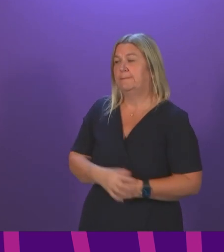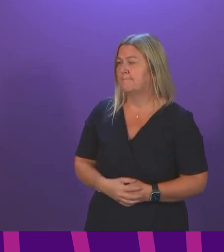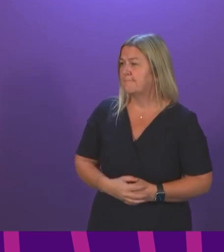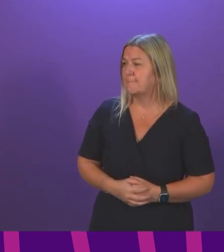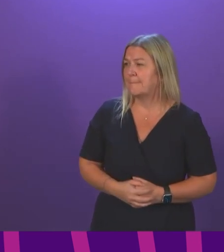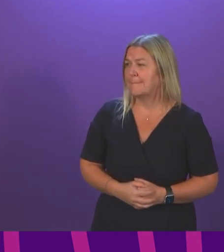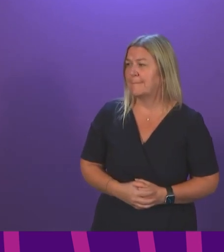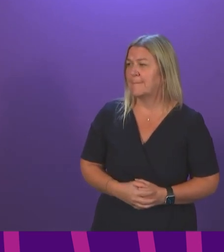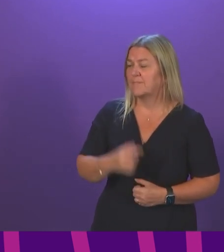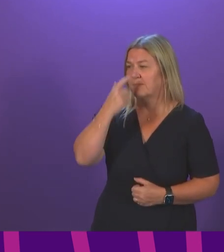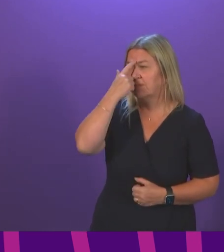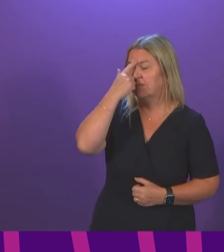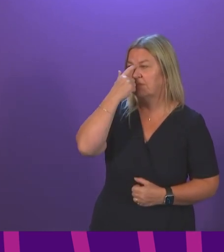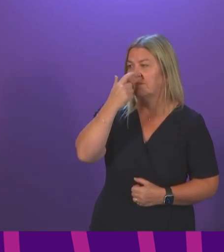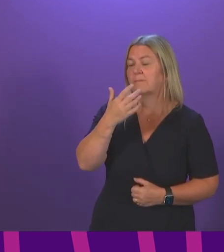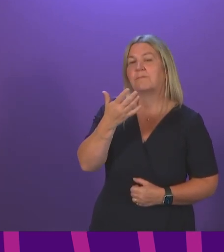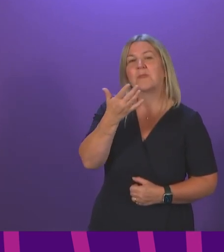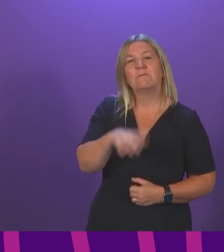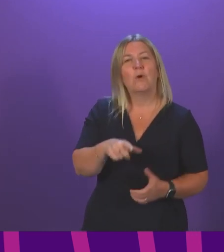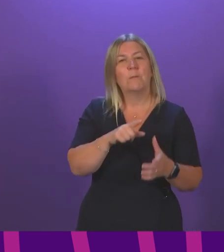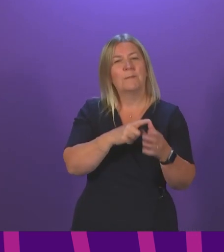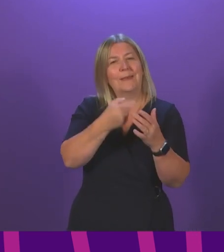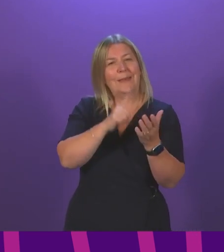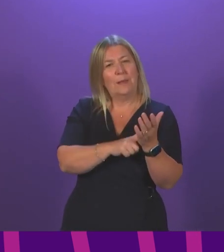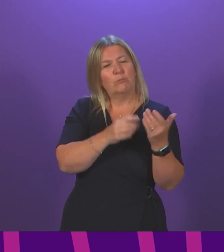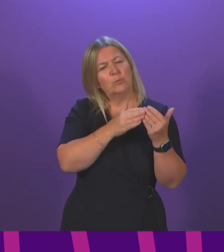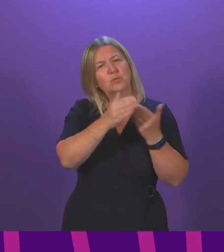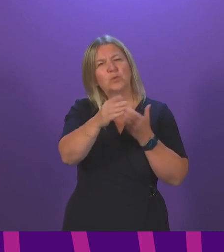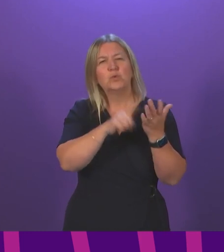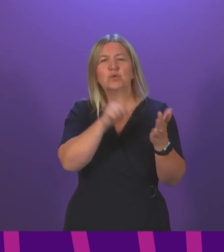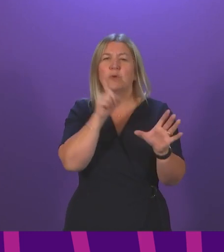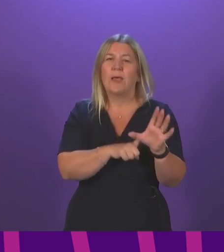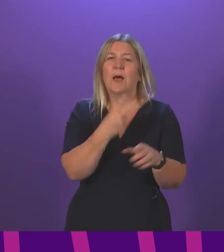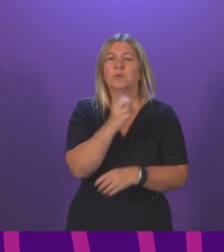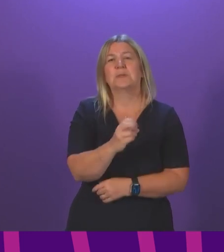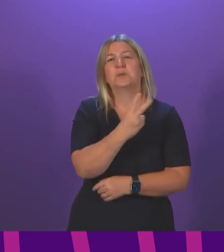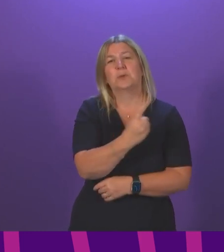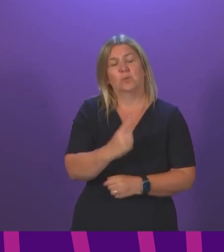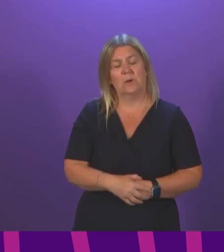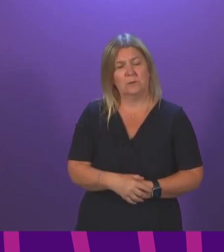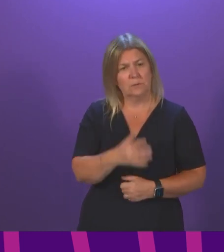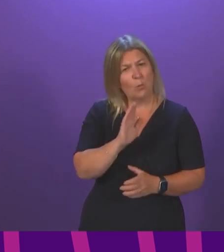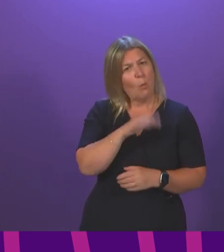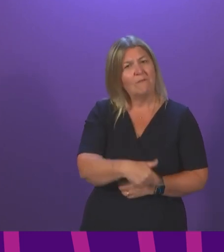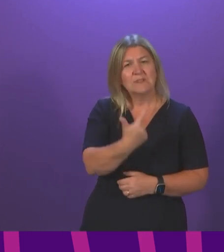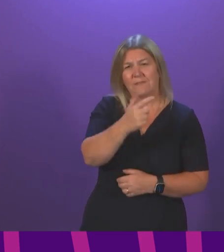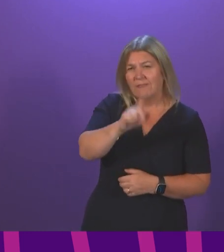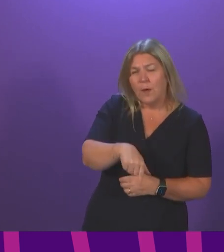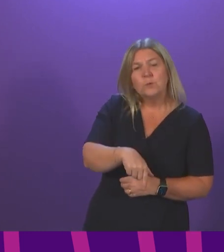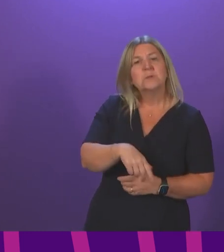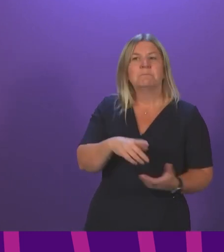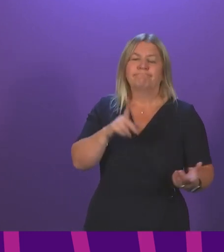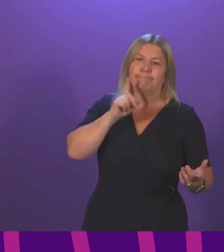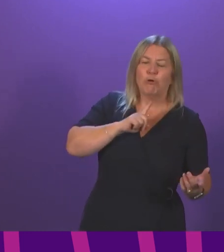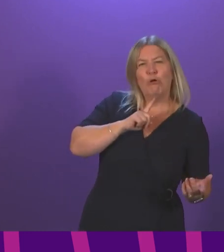Thank you, President Officer. From April 2019 to July 2021, there have been more than 7,000 instances of girls